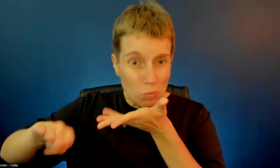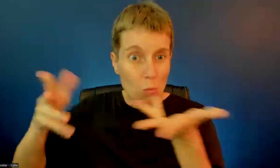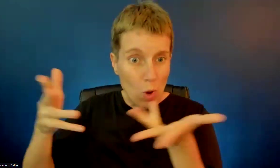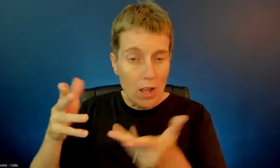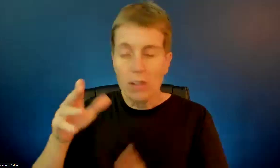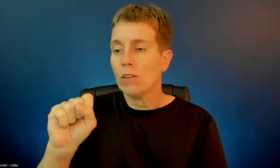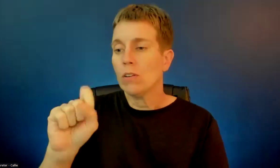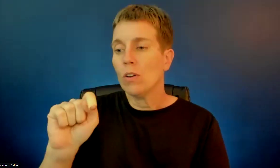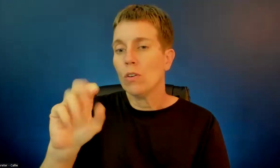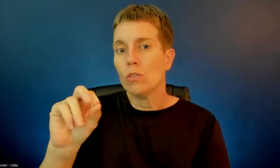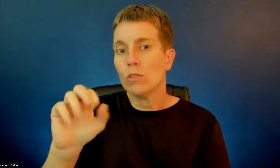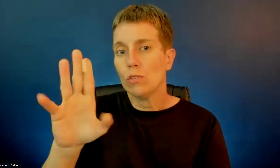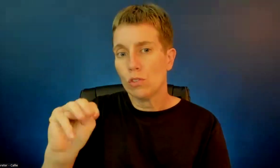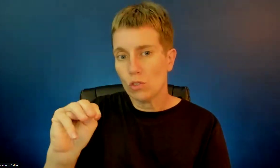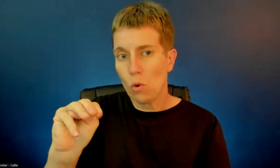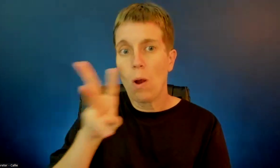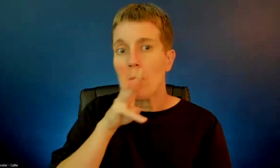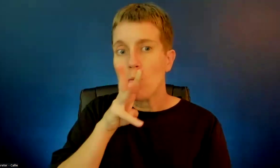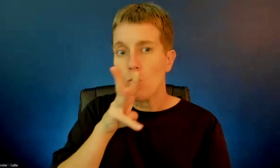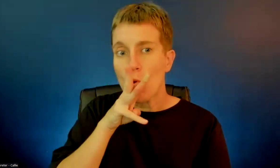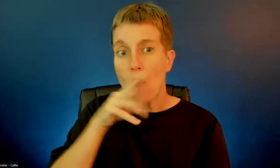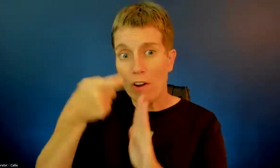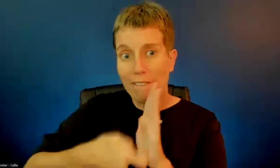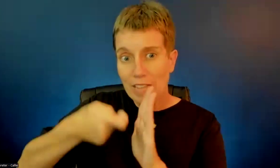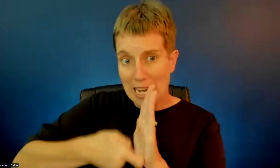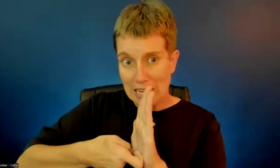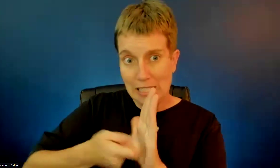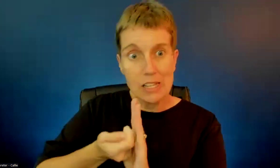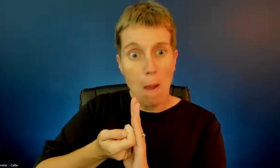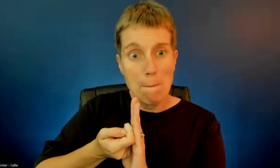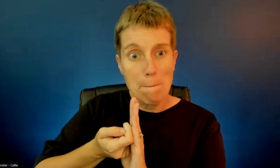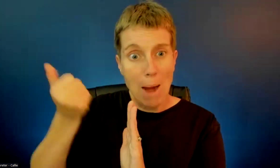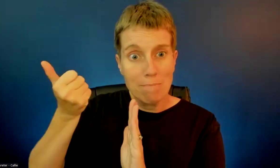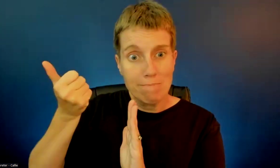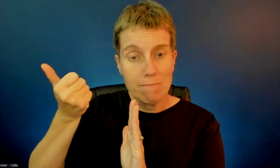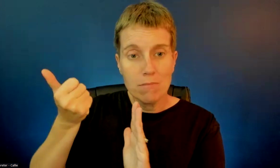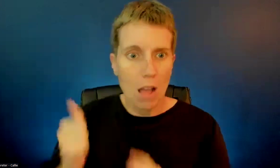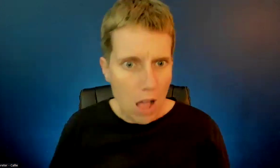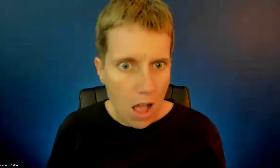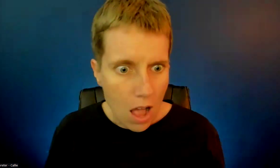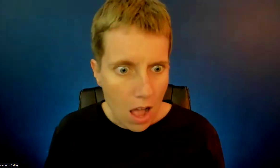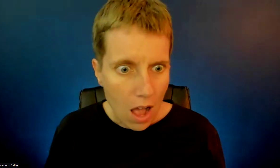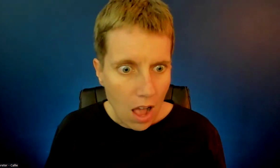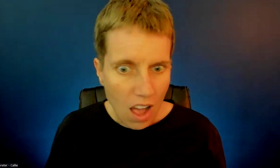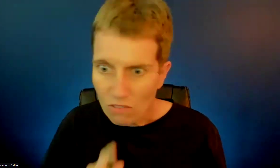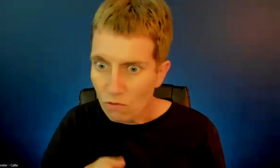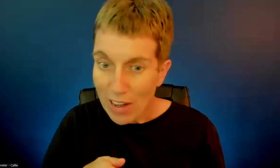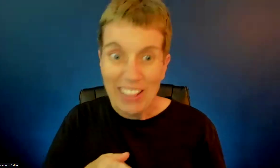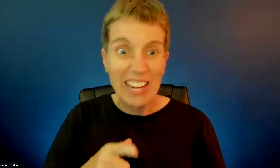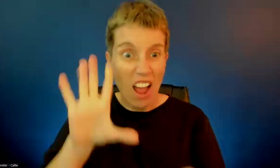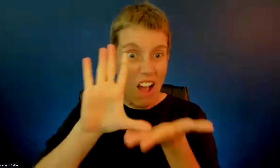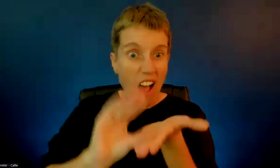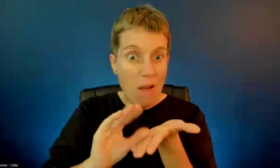Huh? I didn't know that. What? That's new. That's awesome. I just learned it.